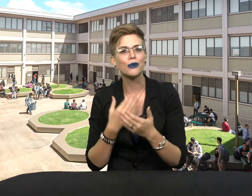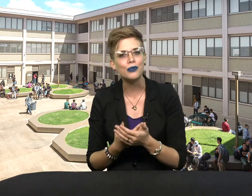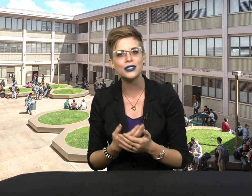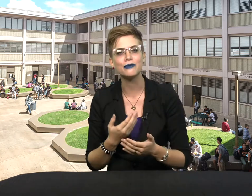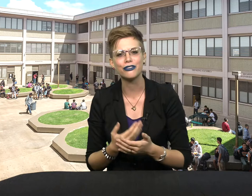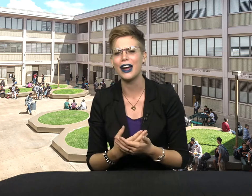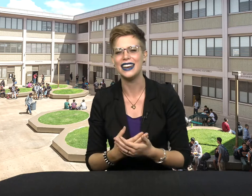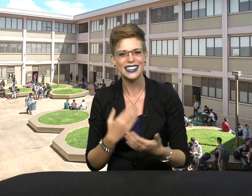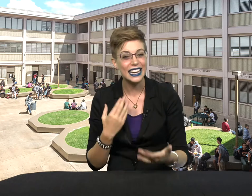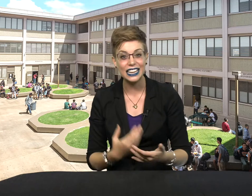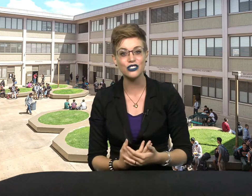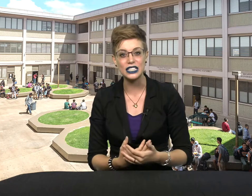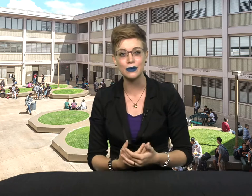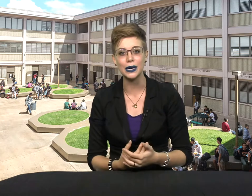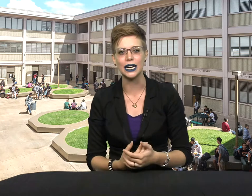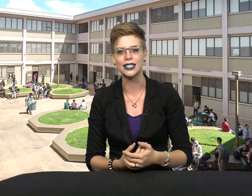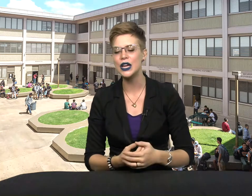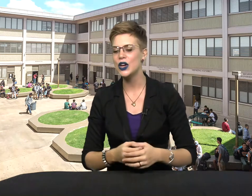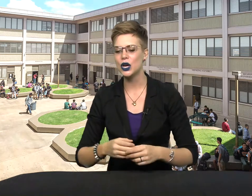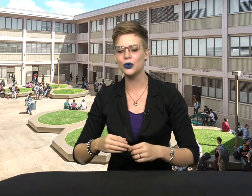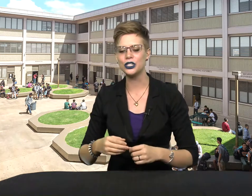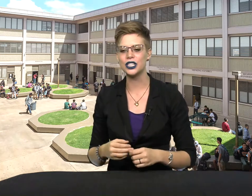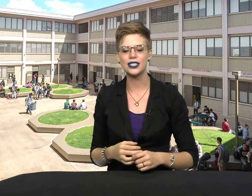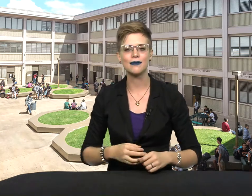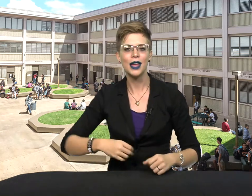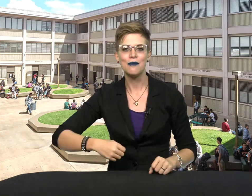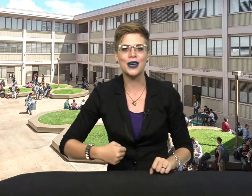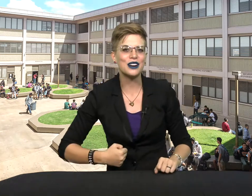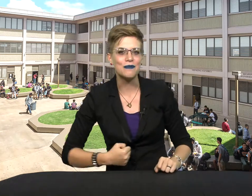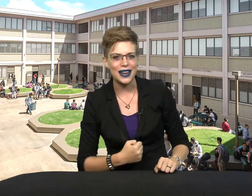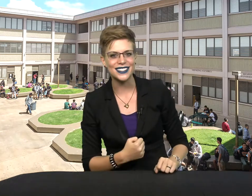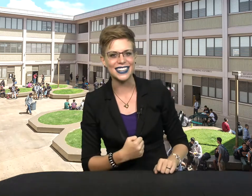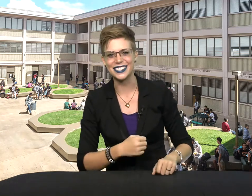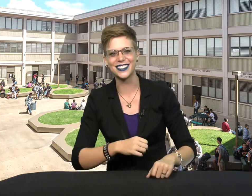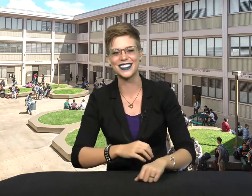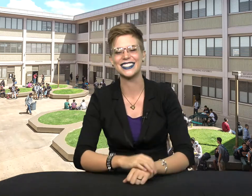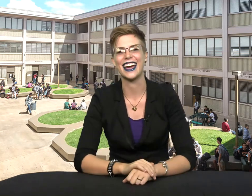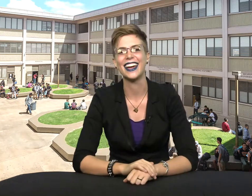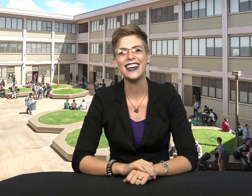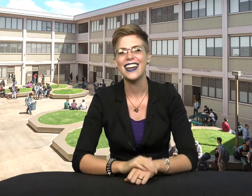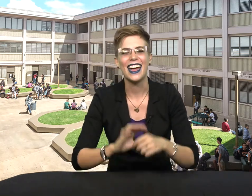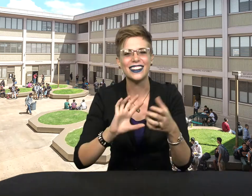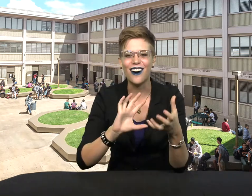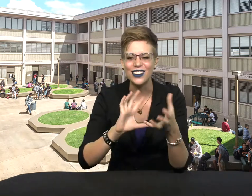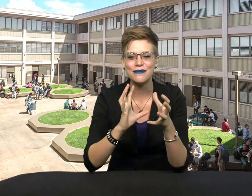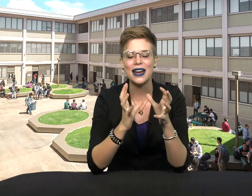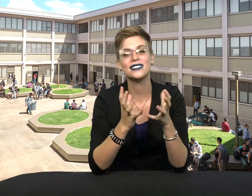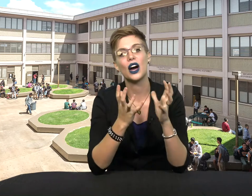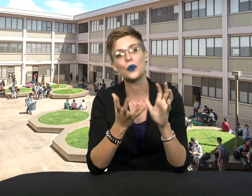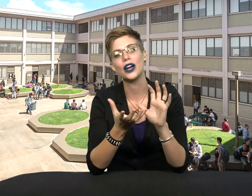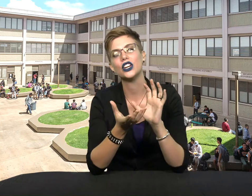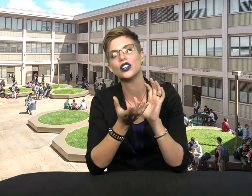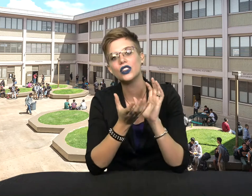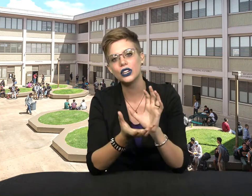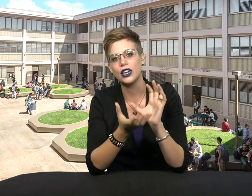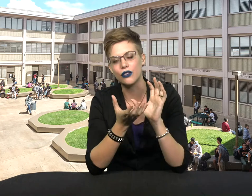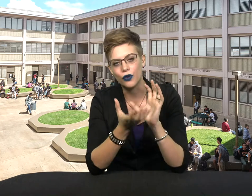a bosom friend, a kindred spirit, who will just be your bestie, so to say. It all depends on what you're looking for.